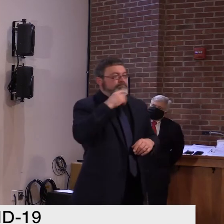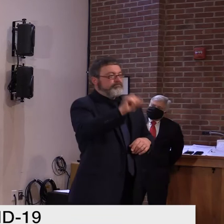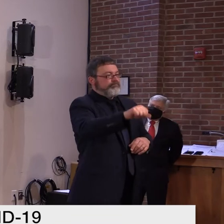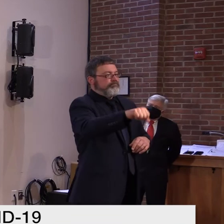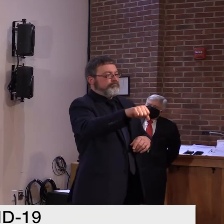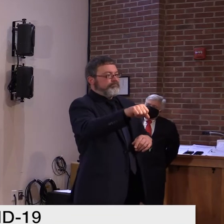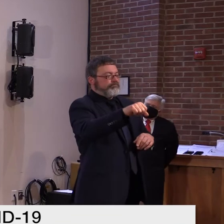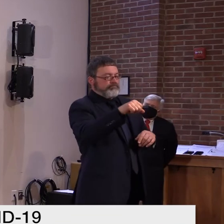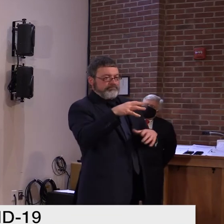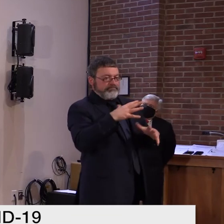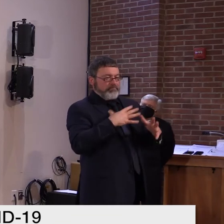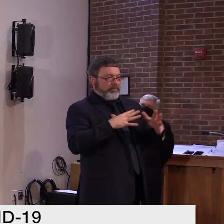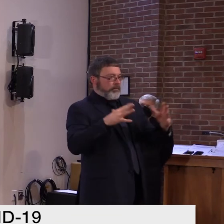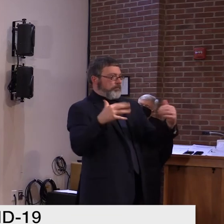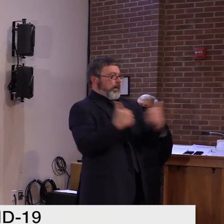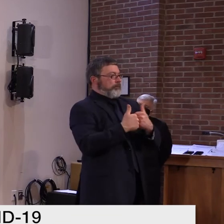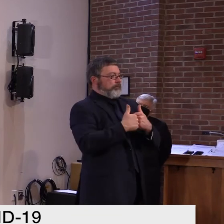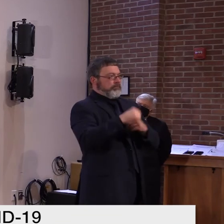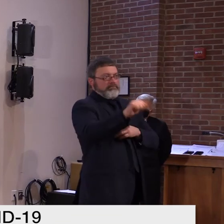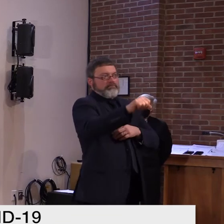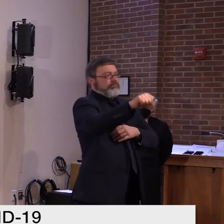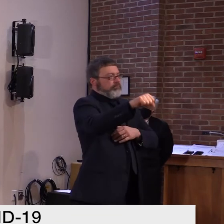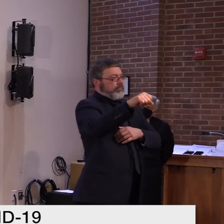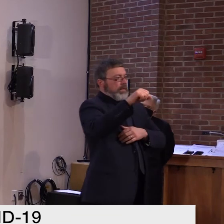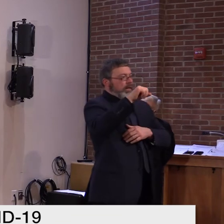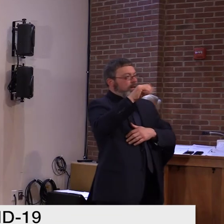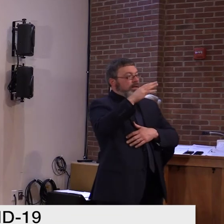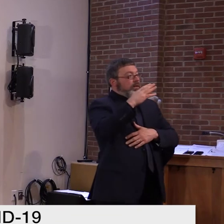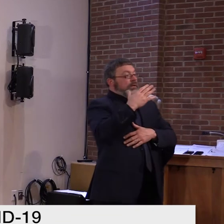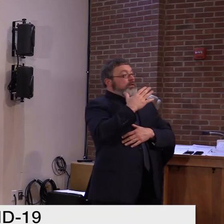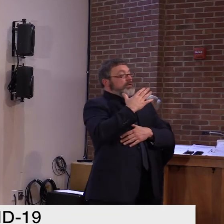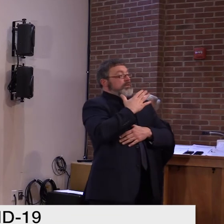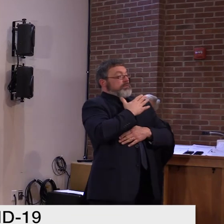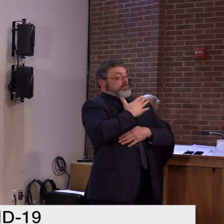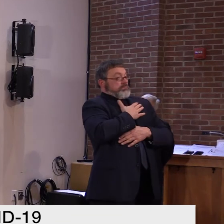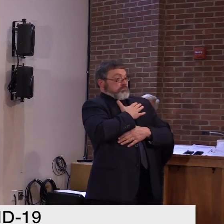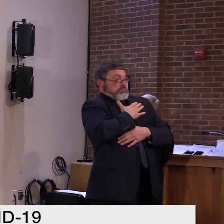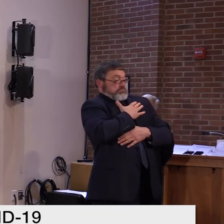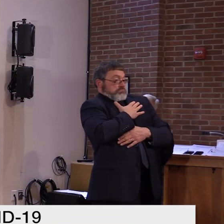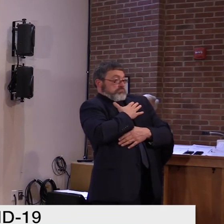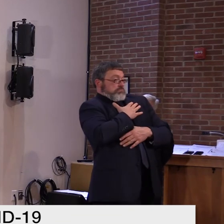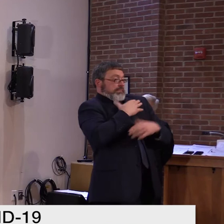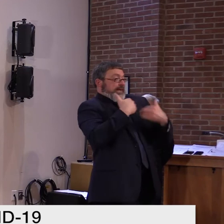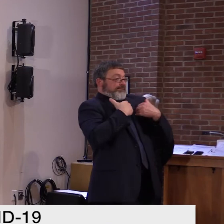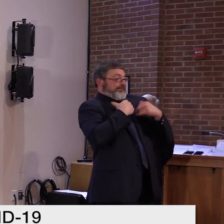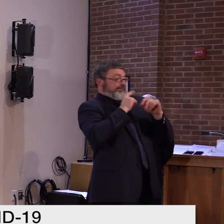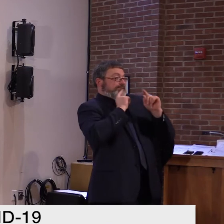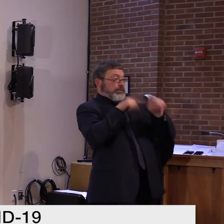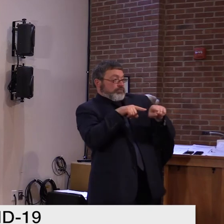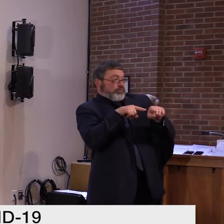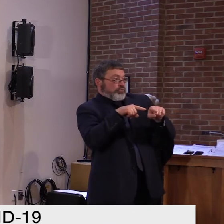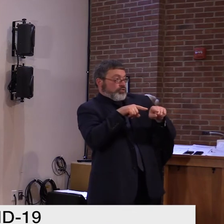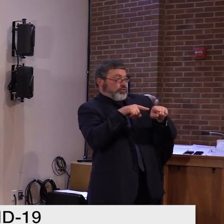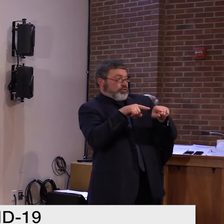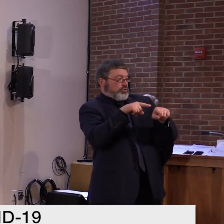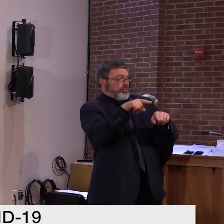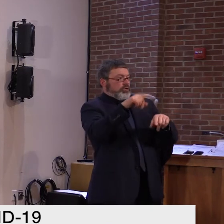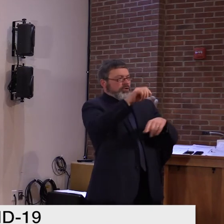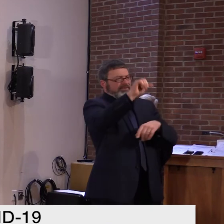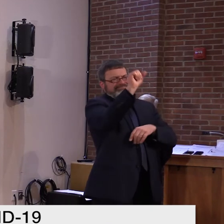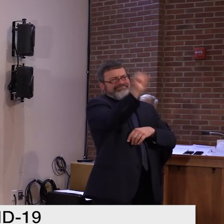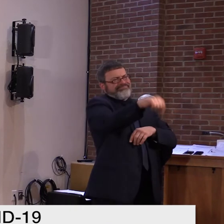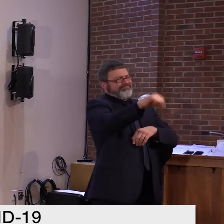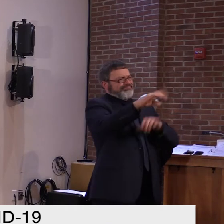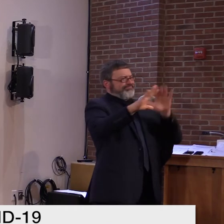best estimate of the answer. Um, there clearly is more virus prevalent in our communities.